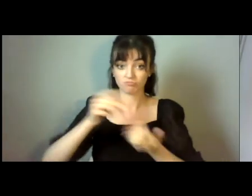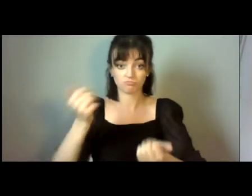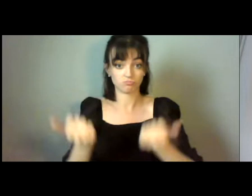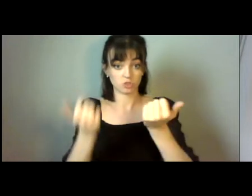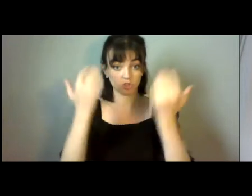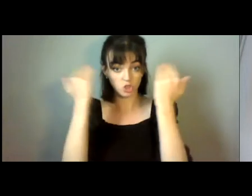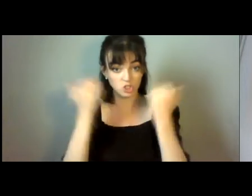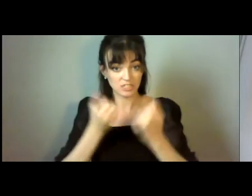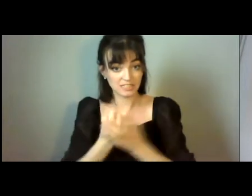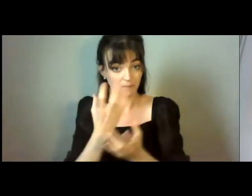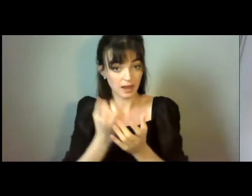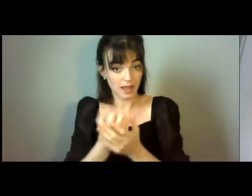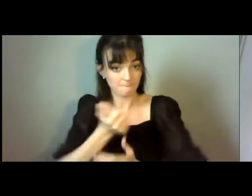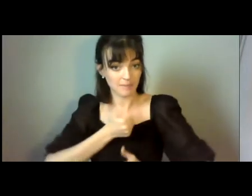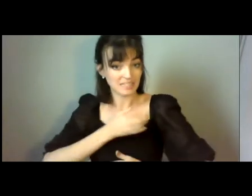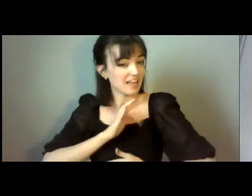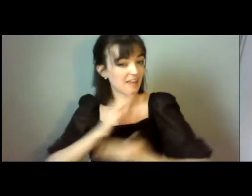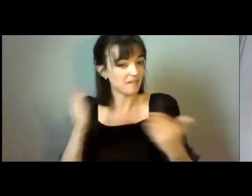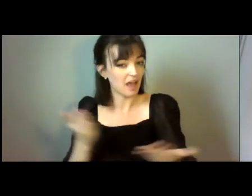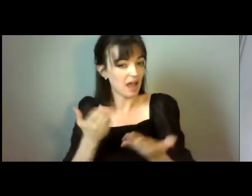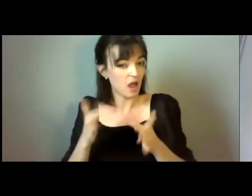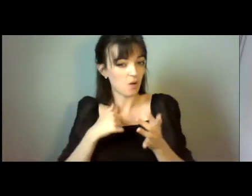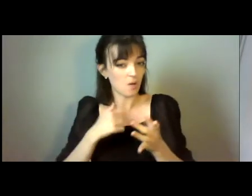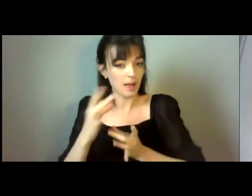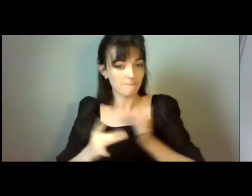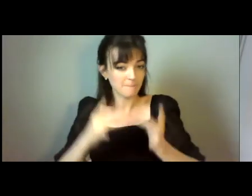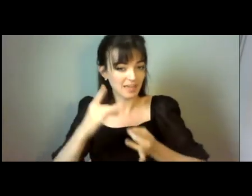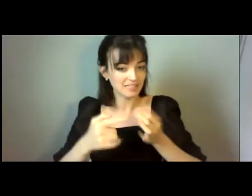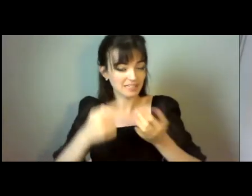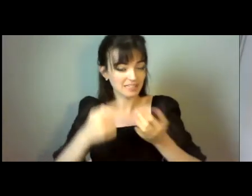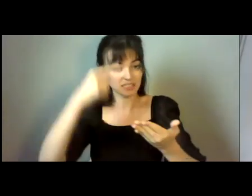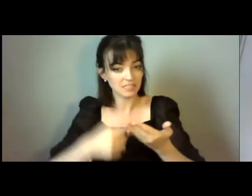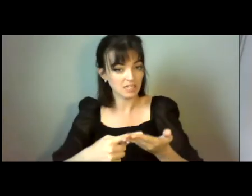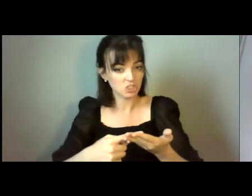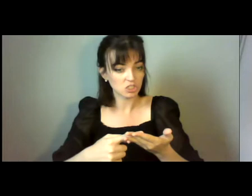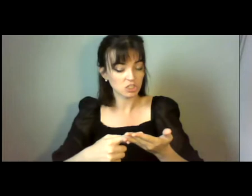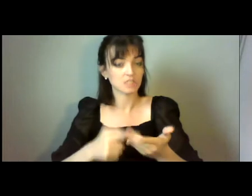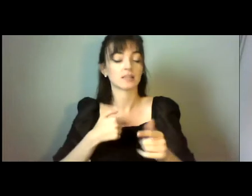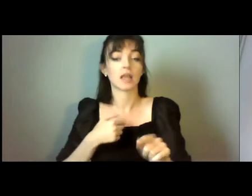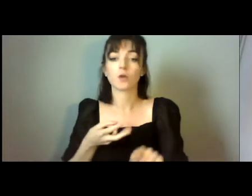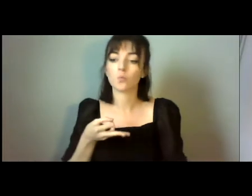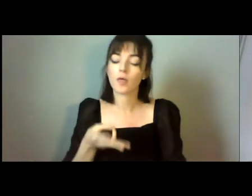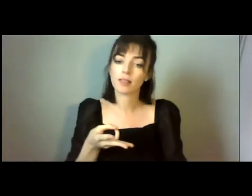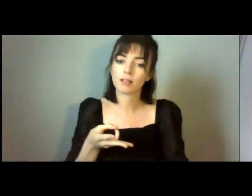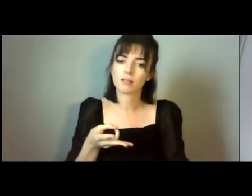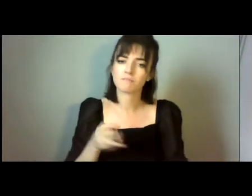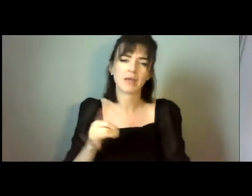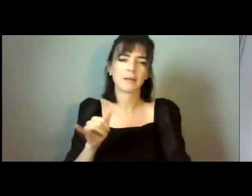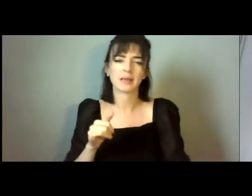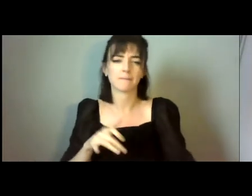the decision that might make me uncomfortable.